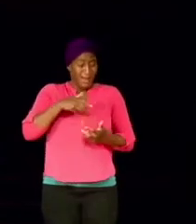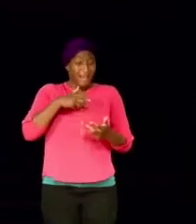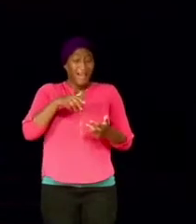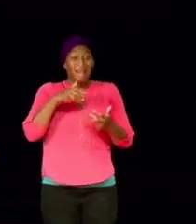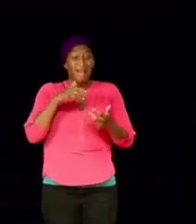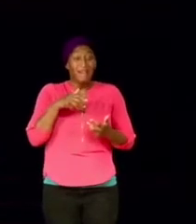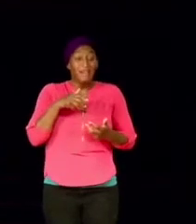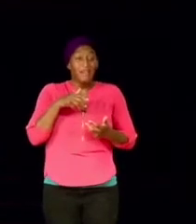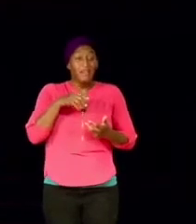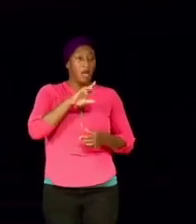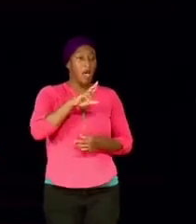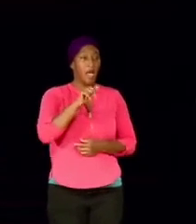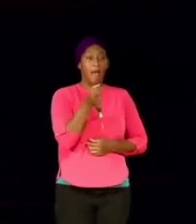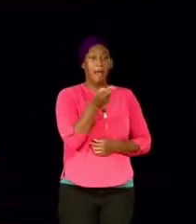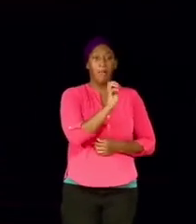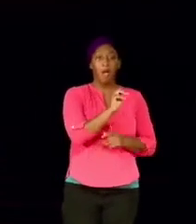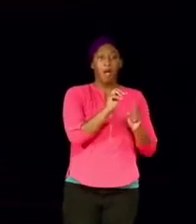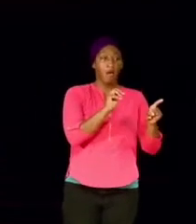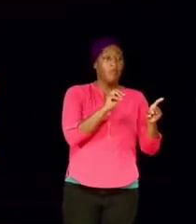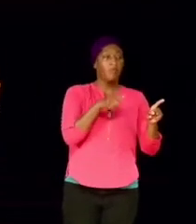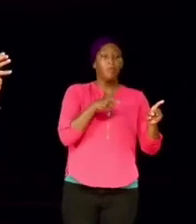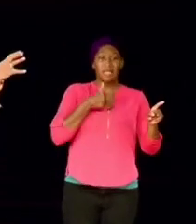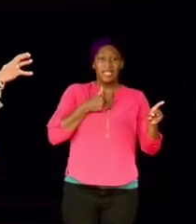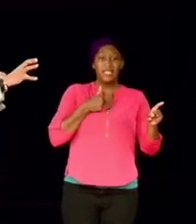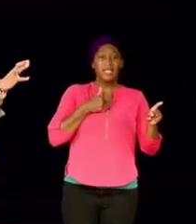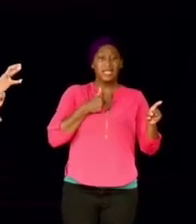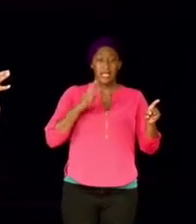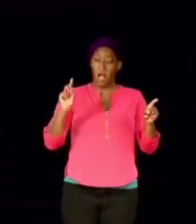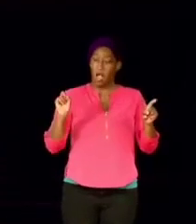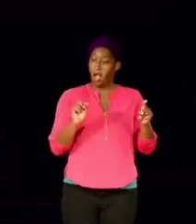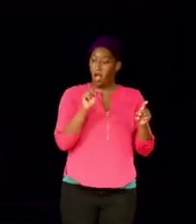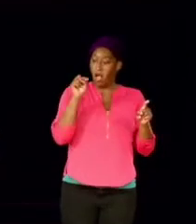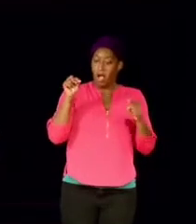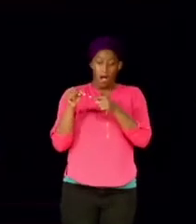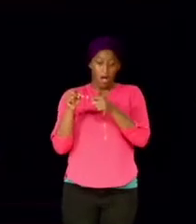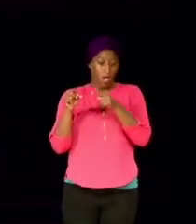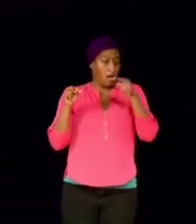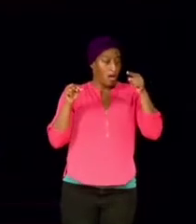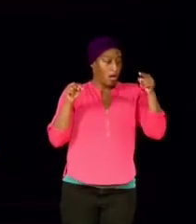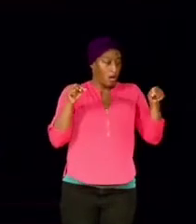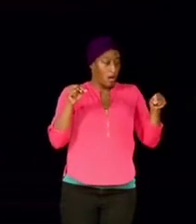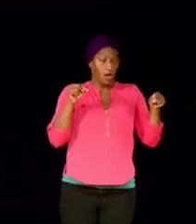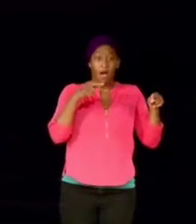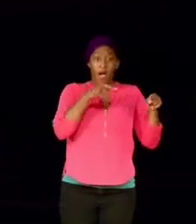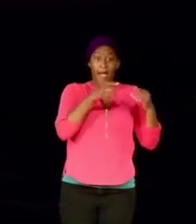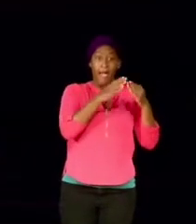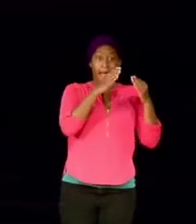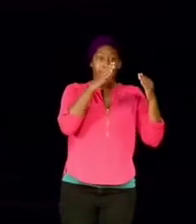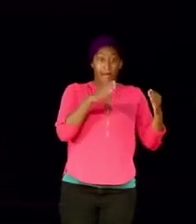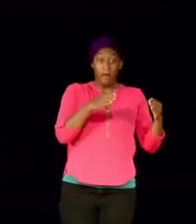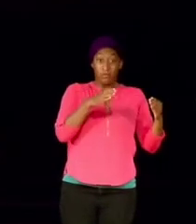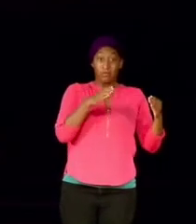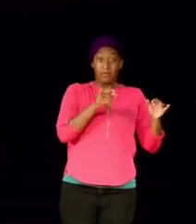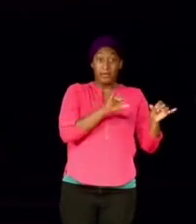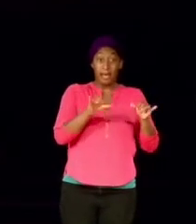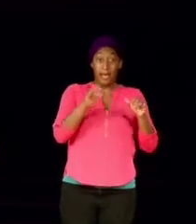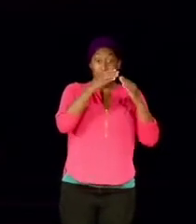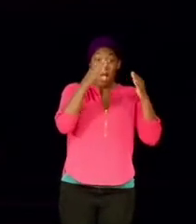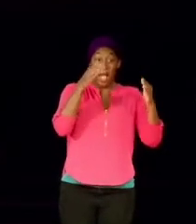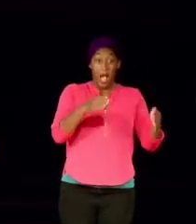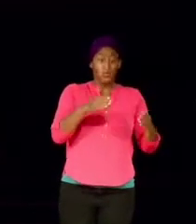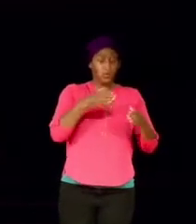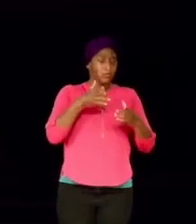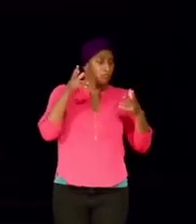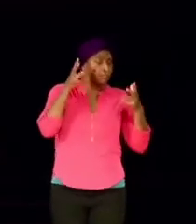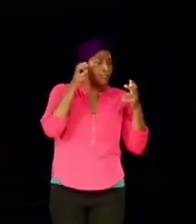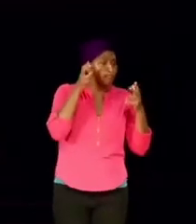Abraham is on the other wing of the house, listening to the leading of the Lord.